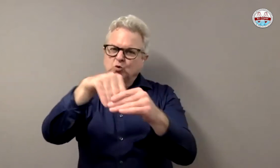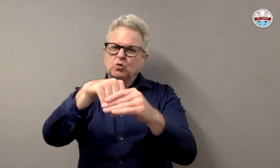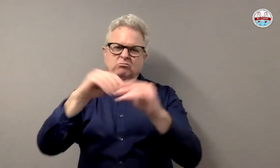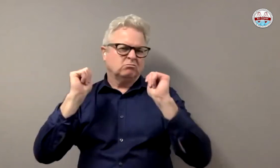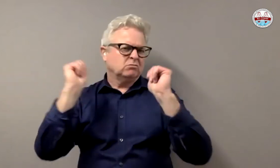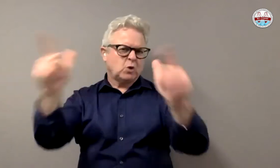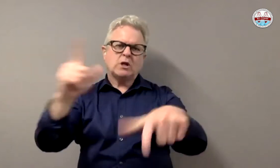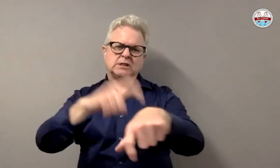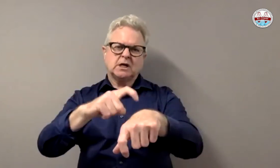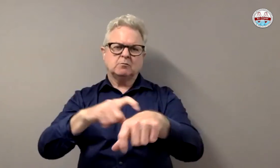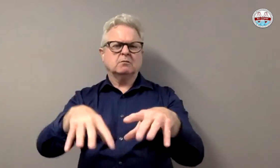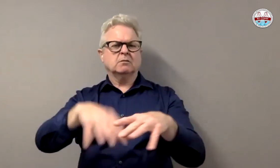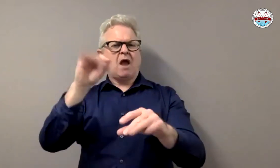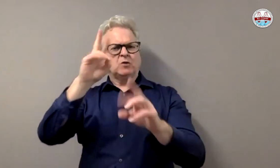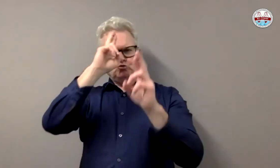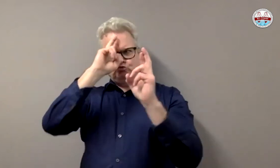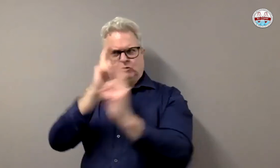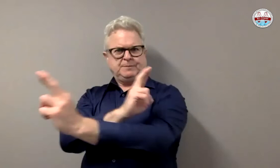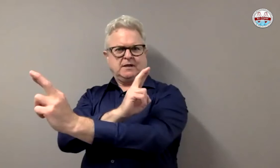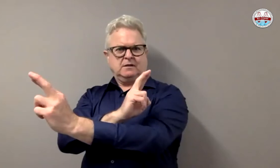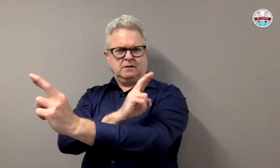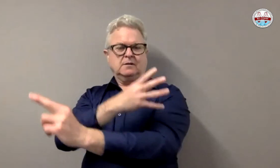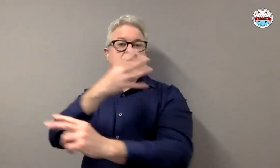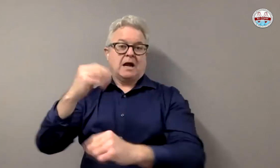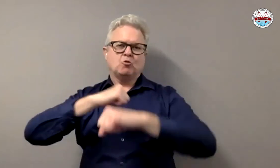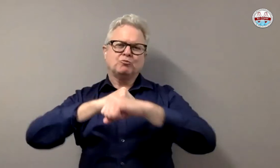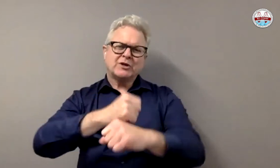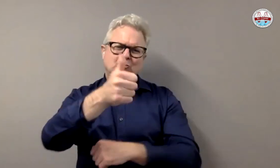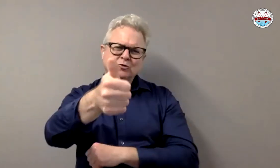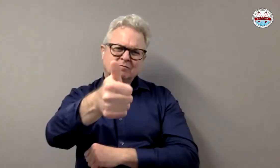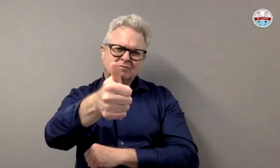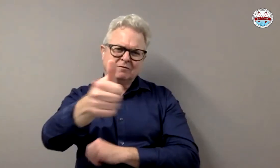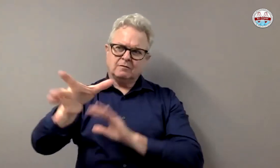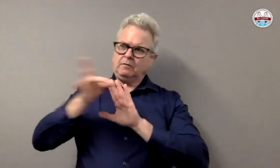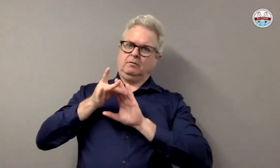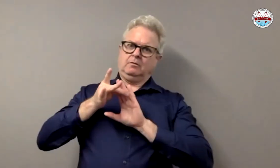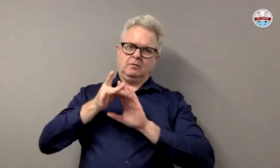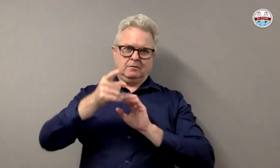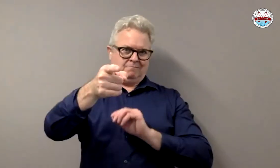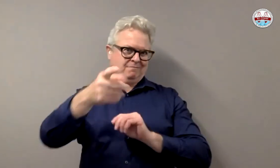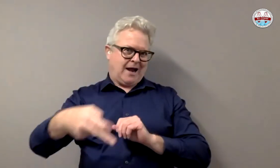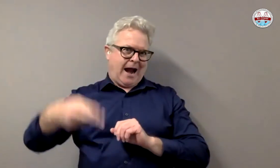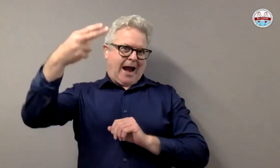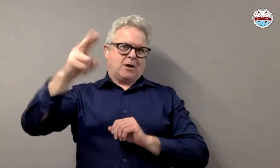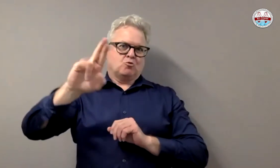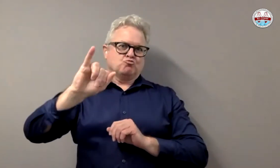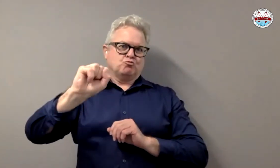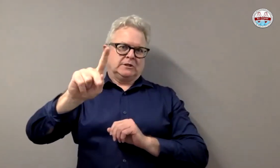you to continue to wear your mask indoors at all times, out of mutual respect to protect yourself and to protect others.